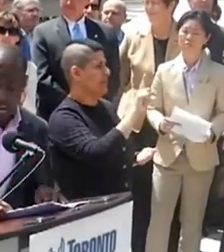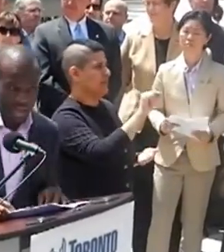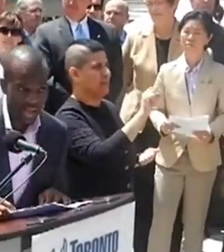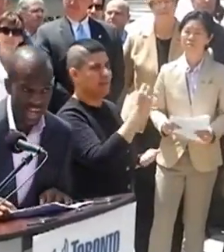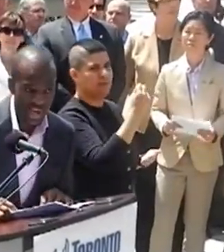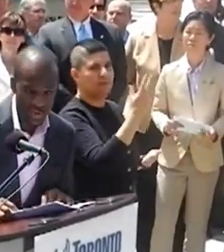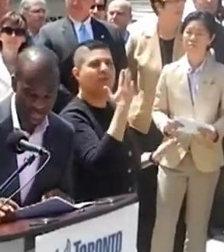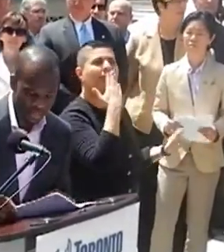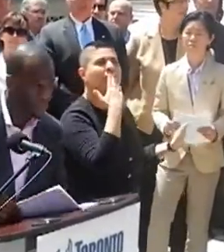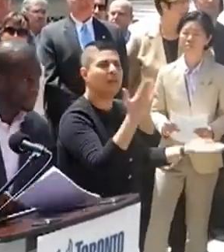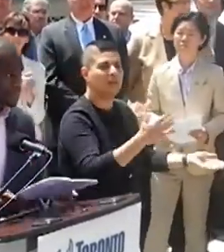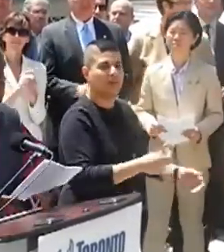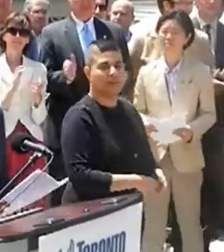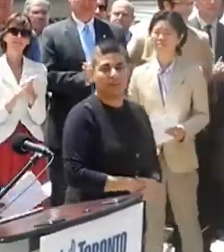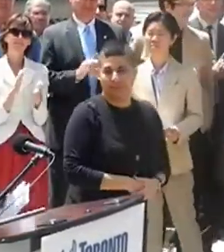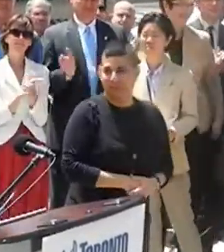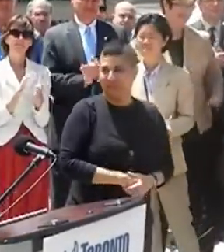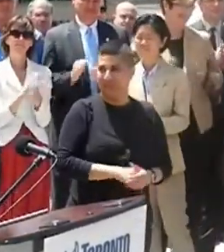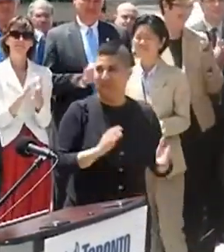Thank you, thank you.